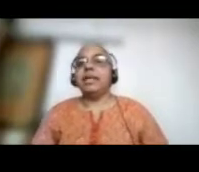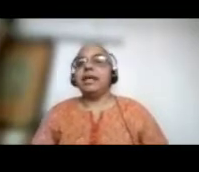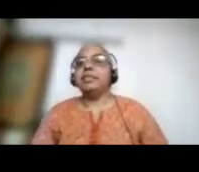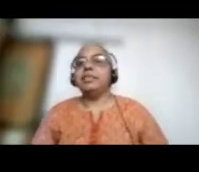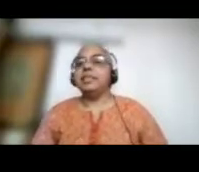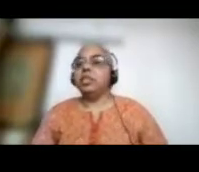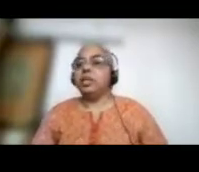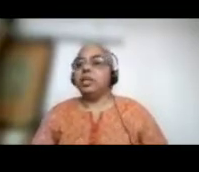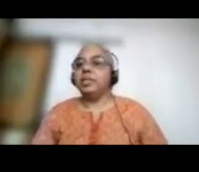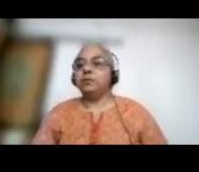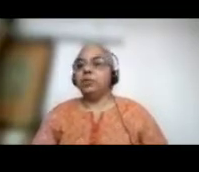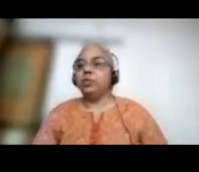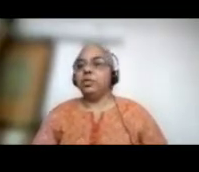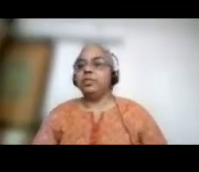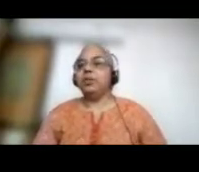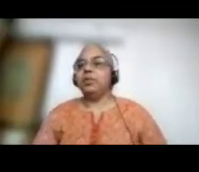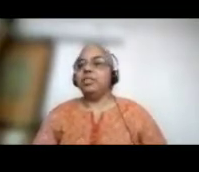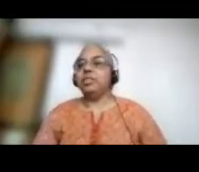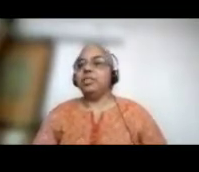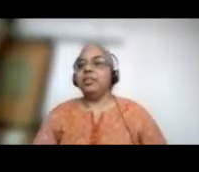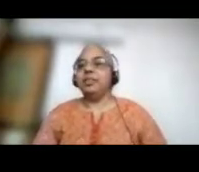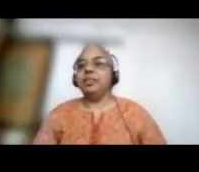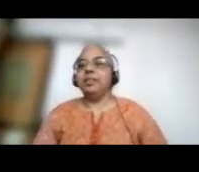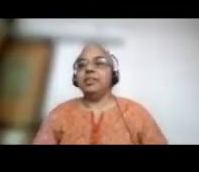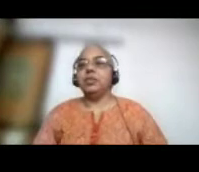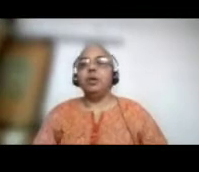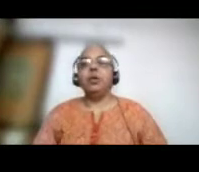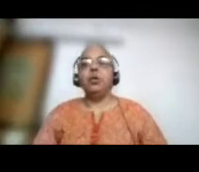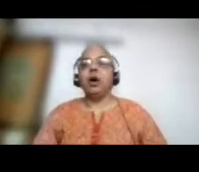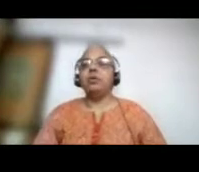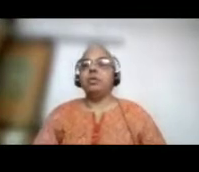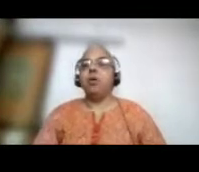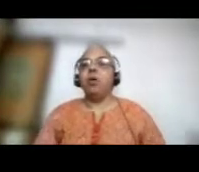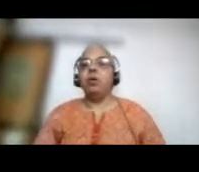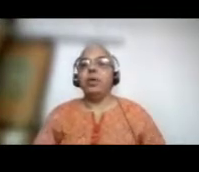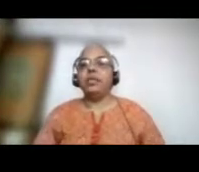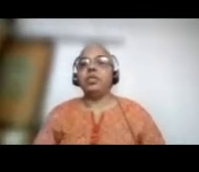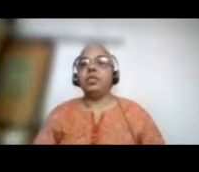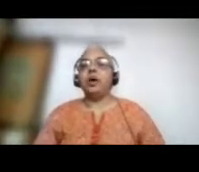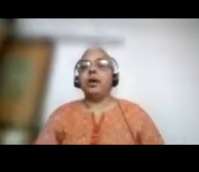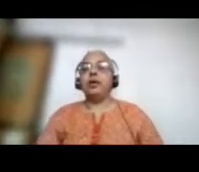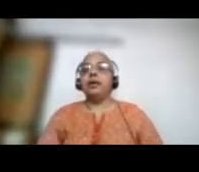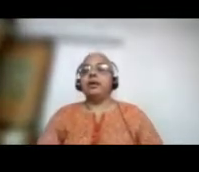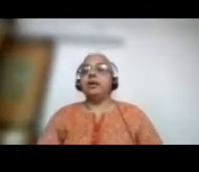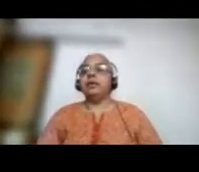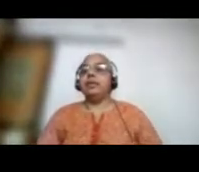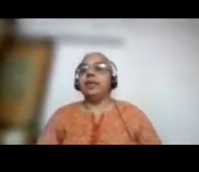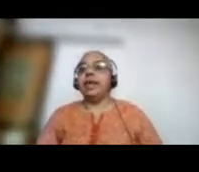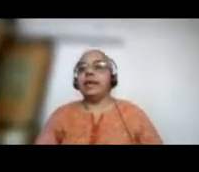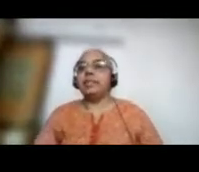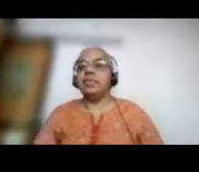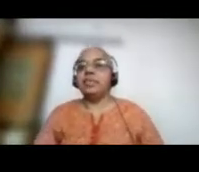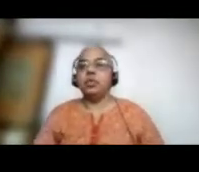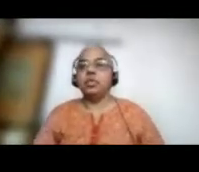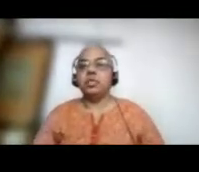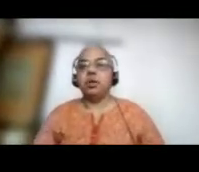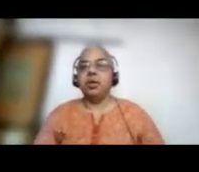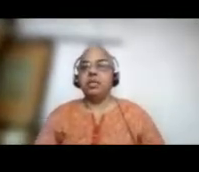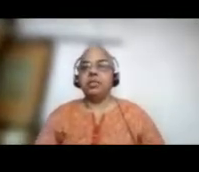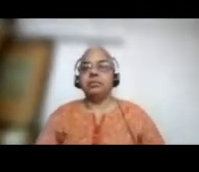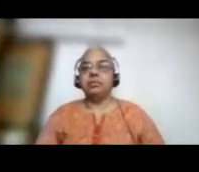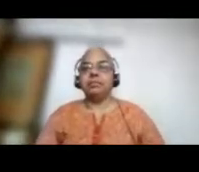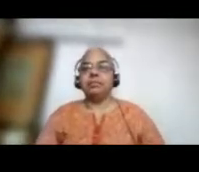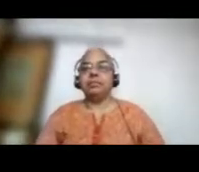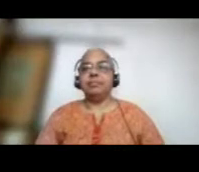It's as essential as food, knowledge. So, we go out in all ways to gain access to this